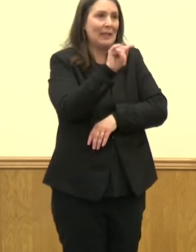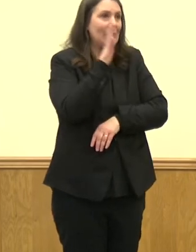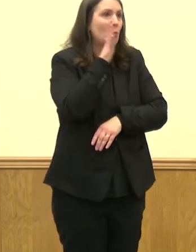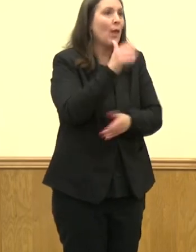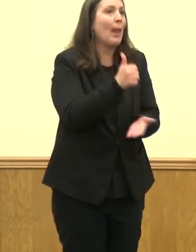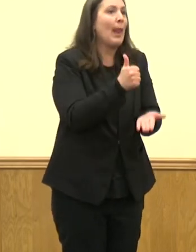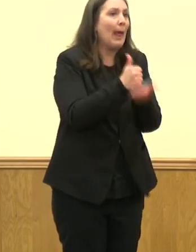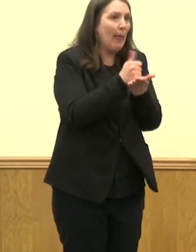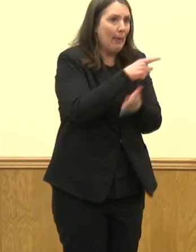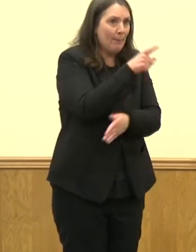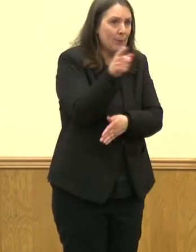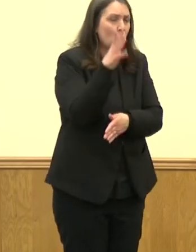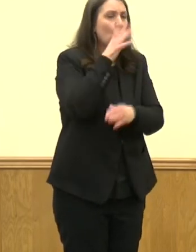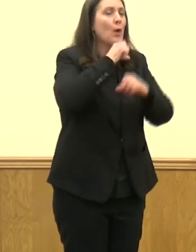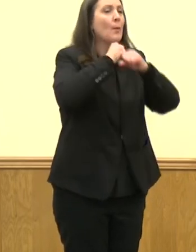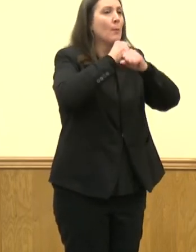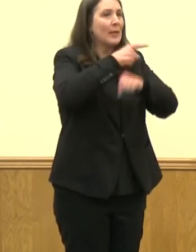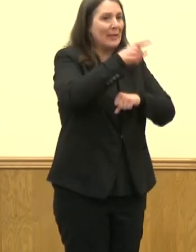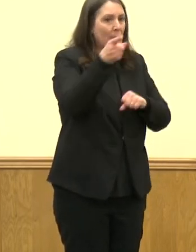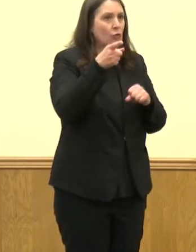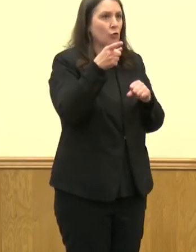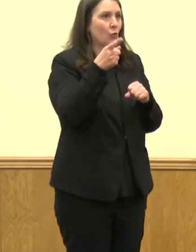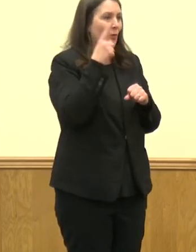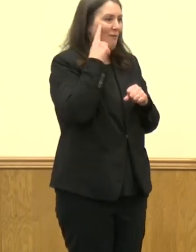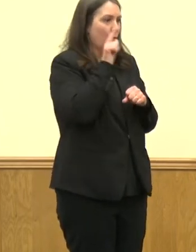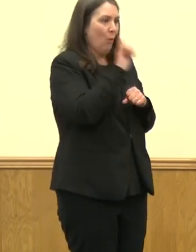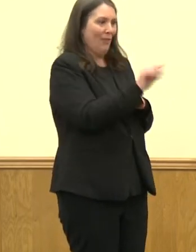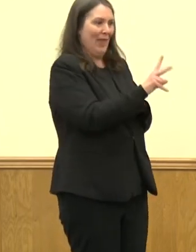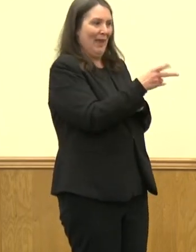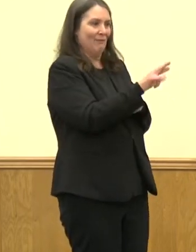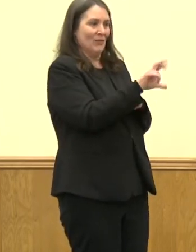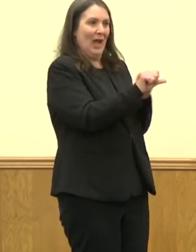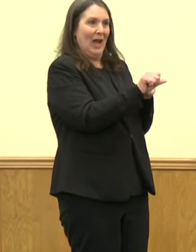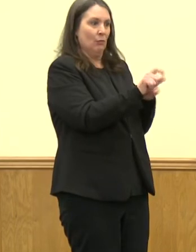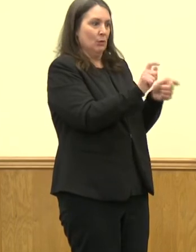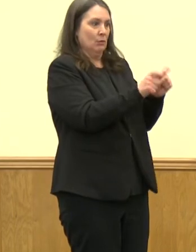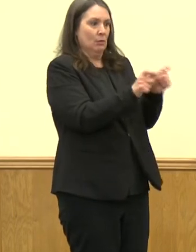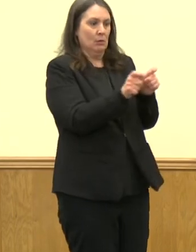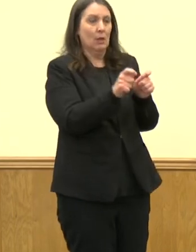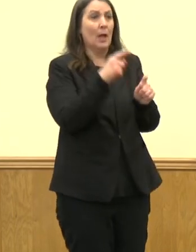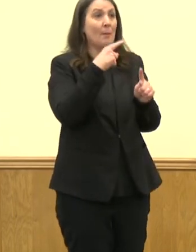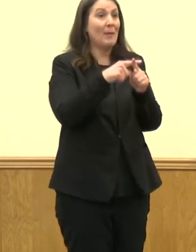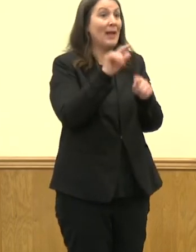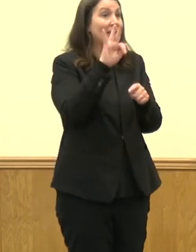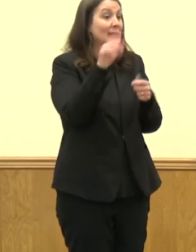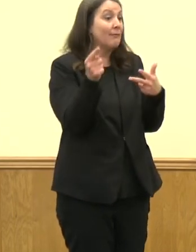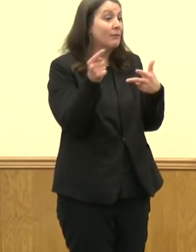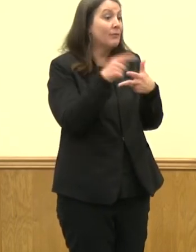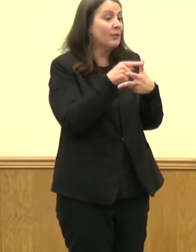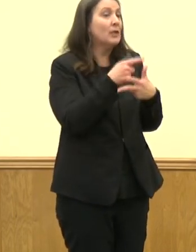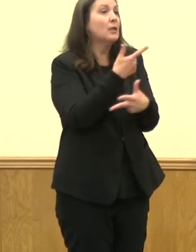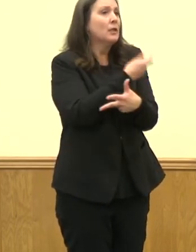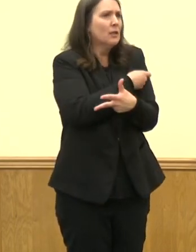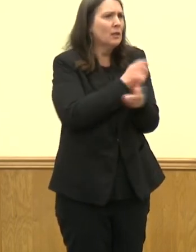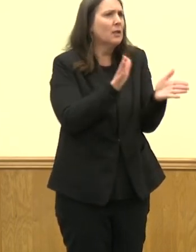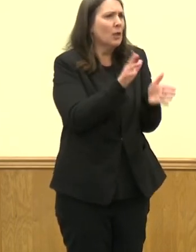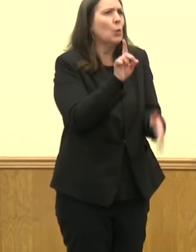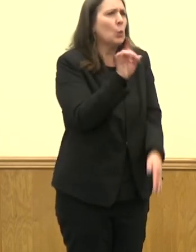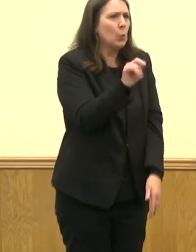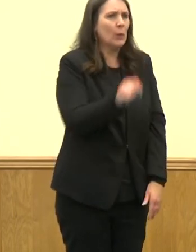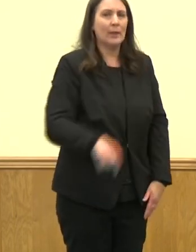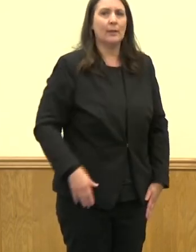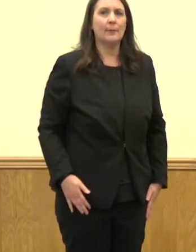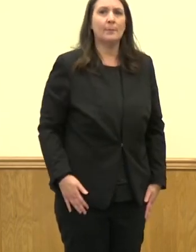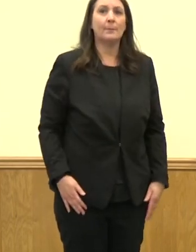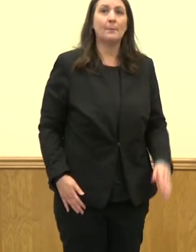seeing. They are effective against that. So making sure you are vaccinated and up-to-date in your vaccine, meaning get your booster. Are more people